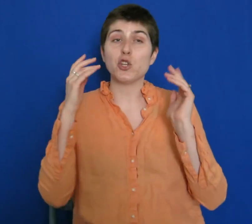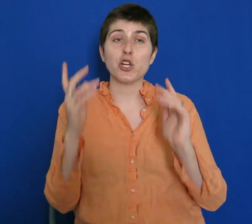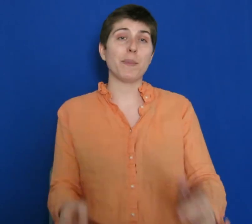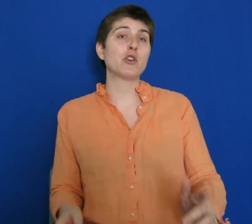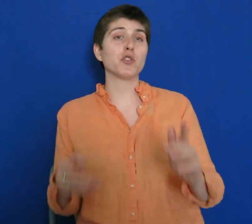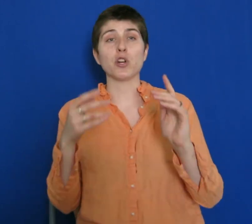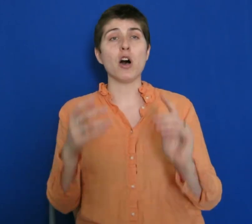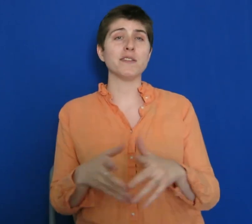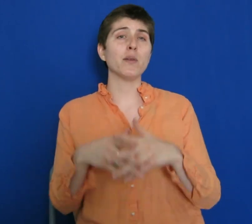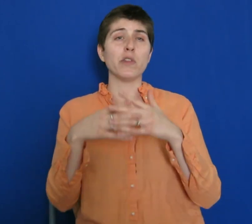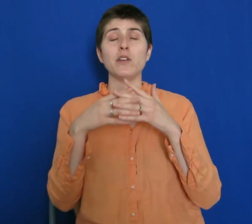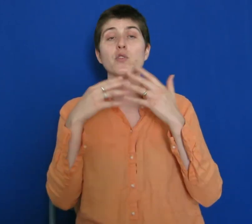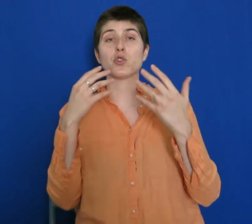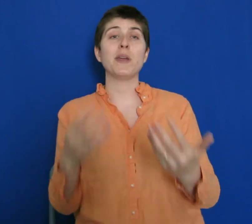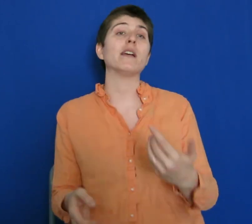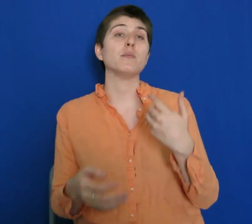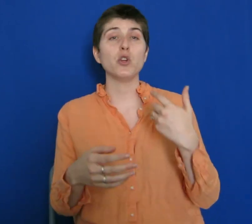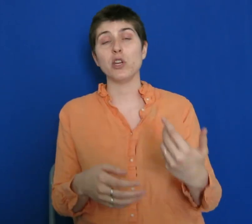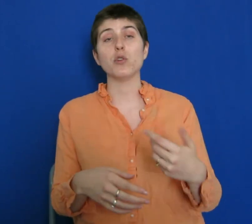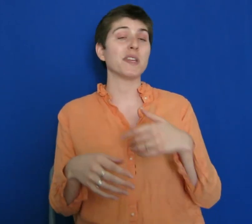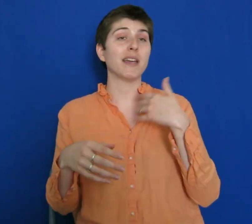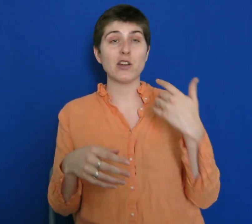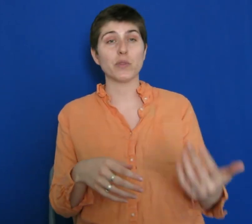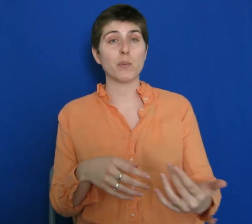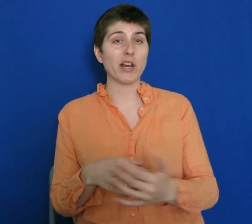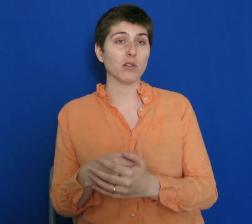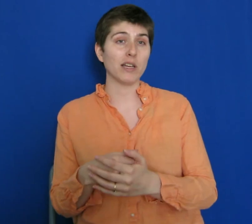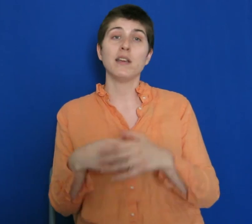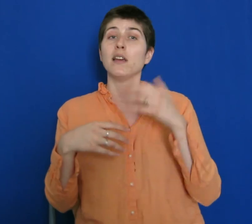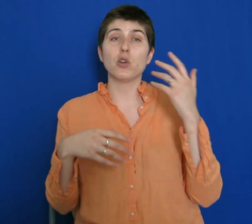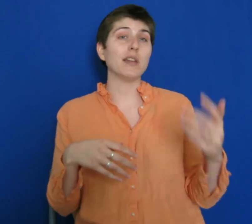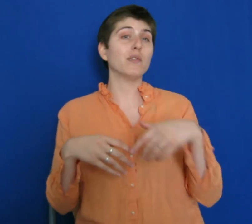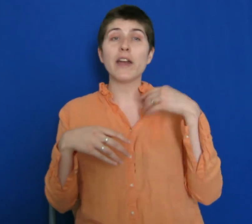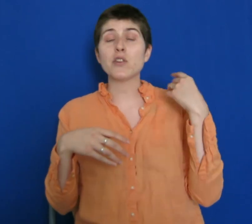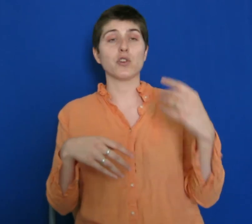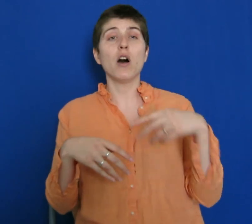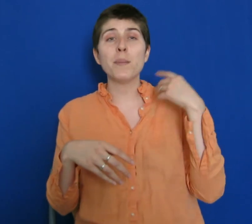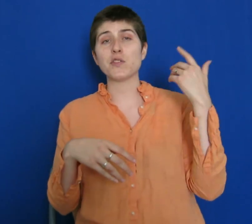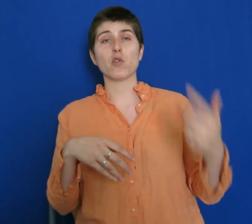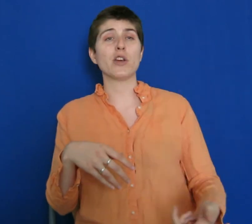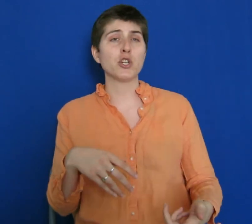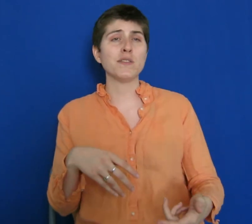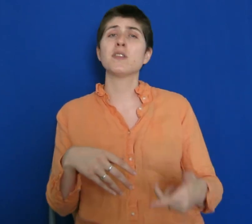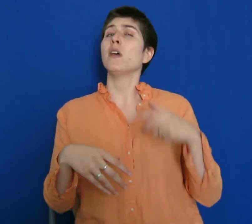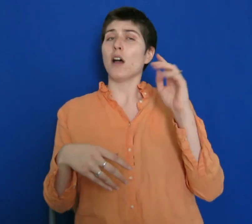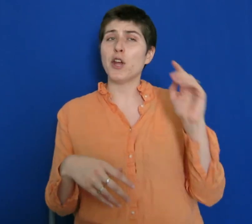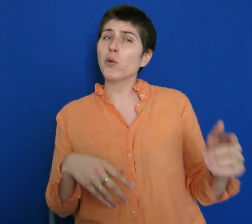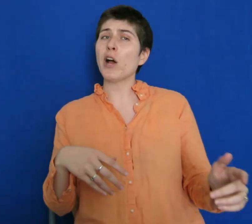to share pictures or content within social media community groups and engage with them regularly. You can leave likes or comments or questions. Another route